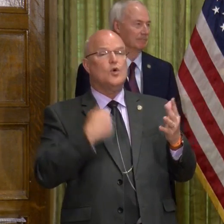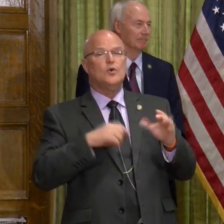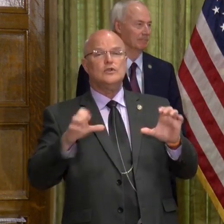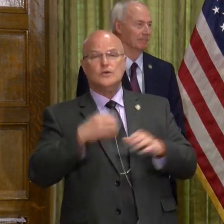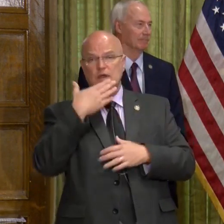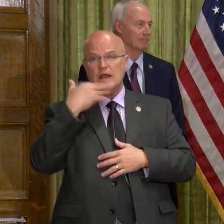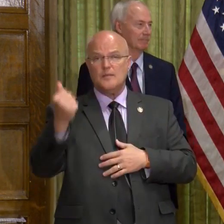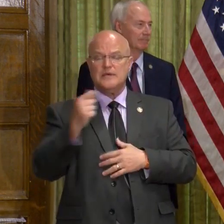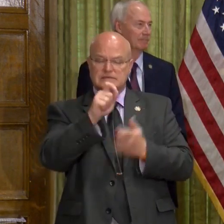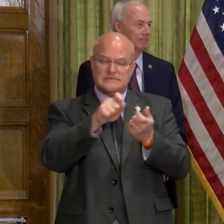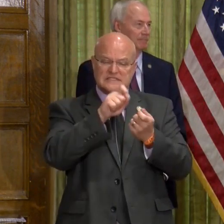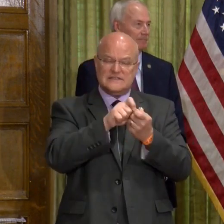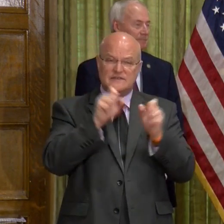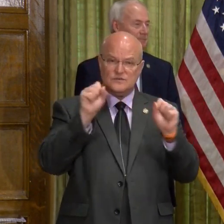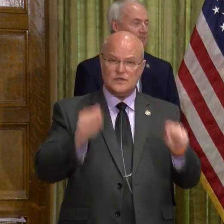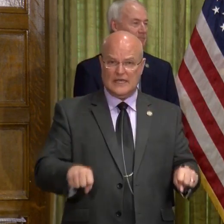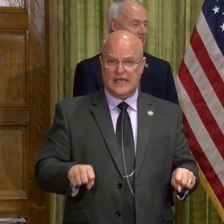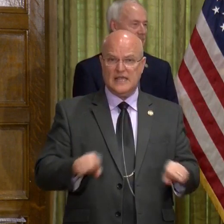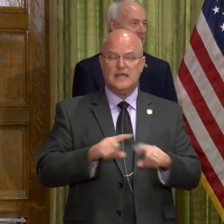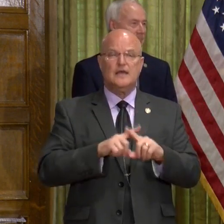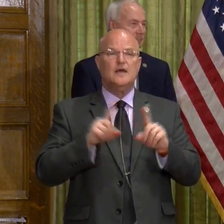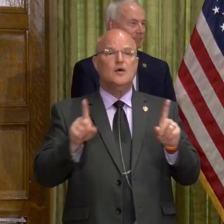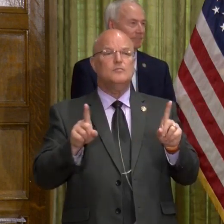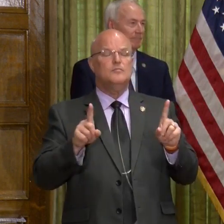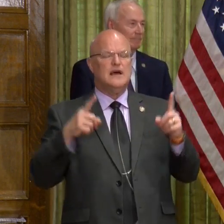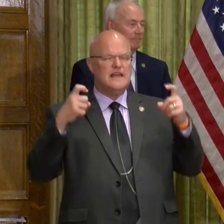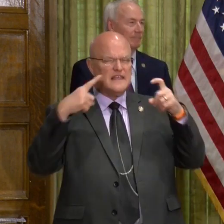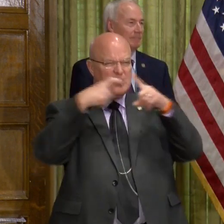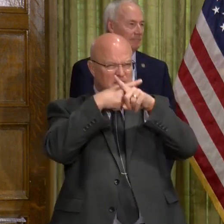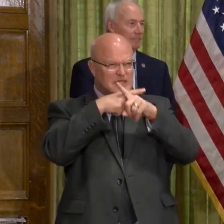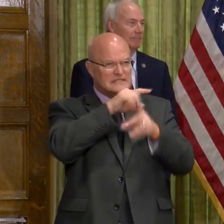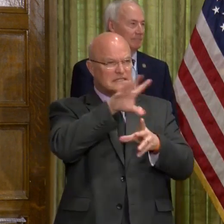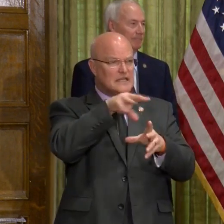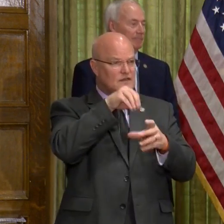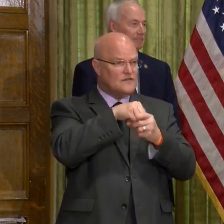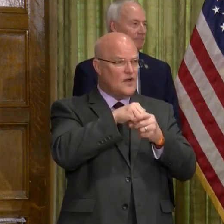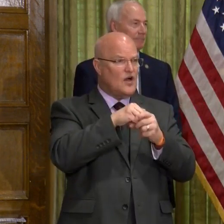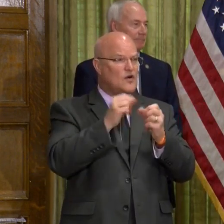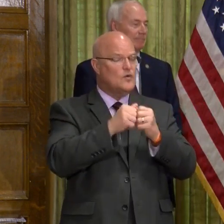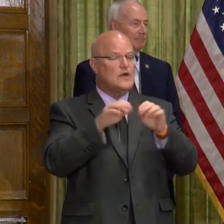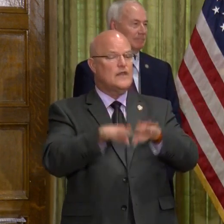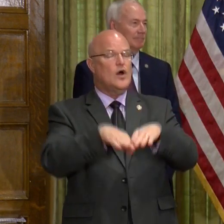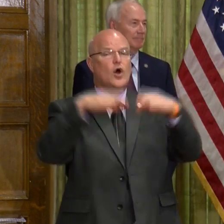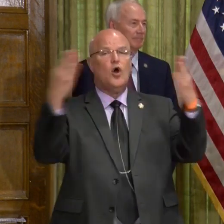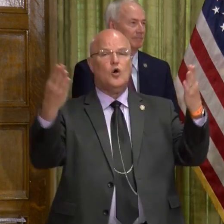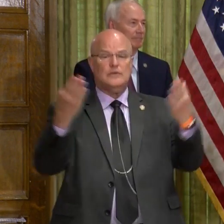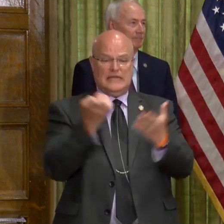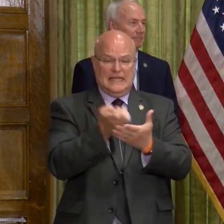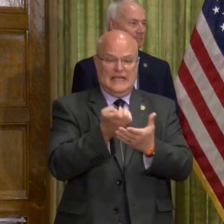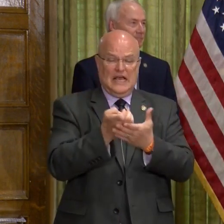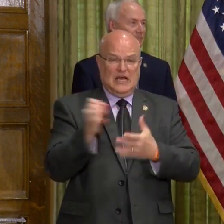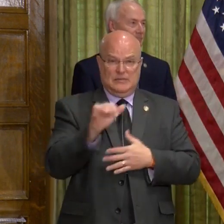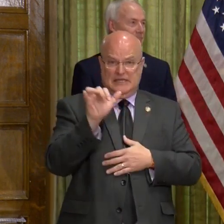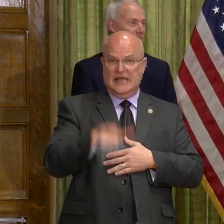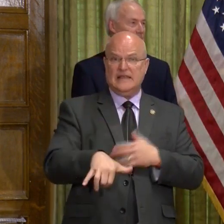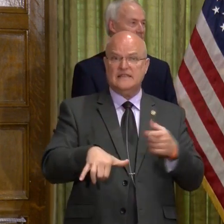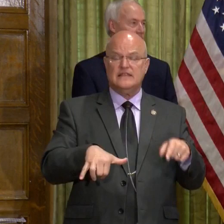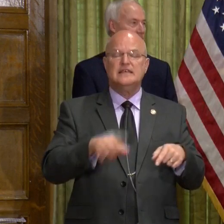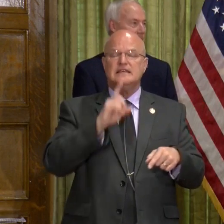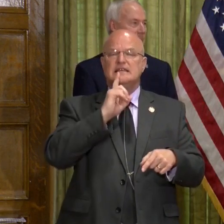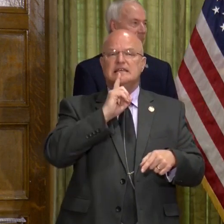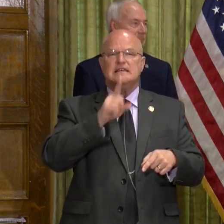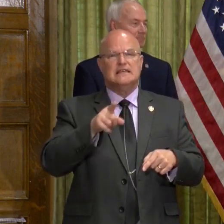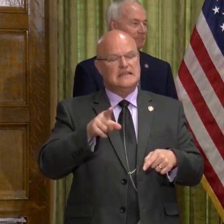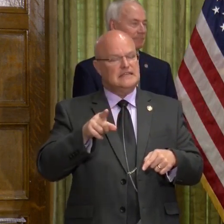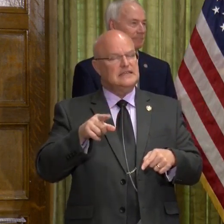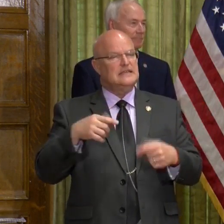doing our best to be as specific as we can be. But the complexity involved in reopening an economy like this is